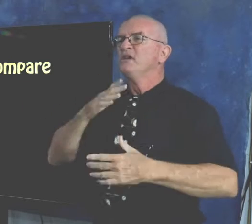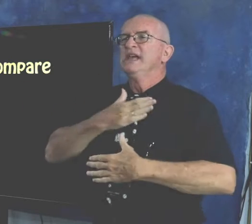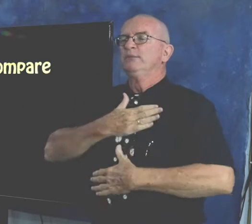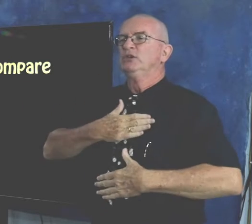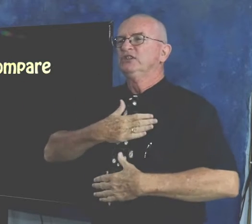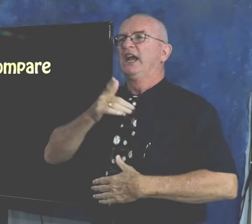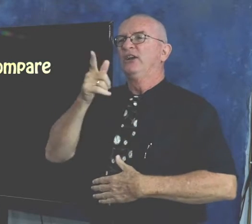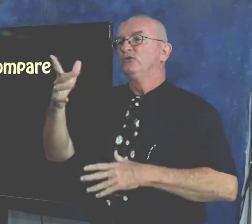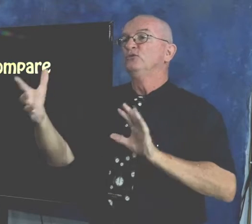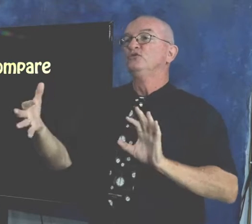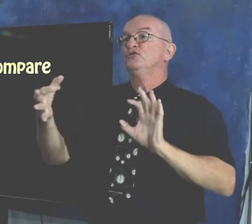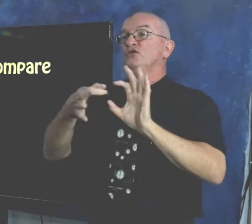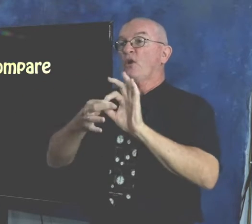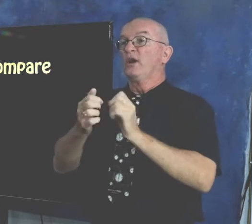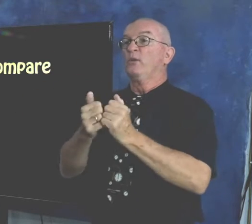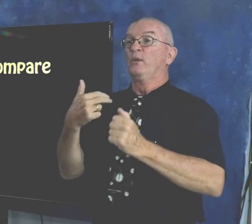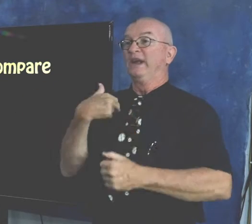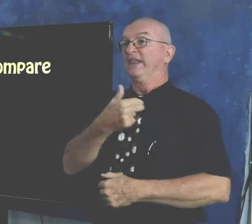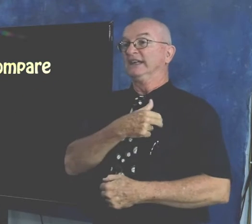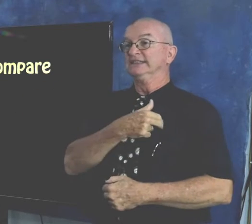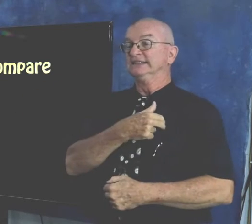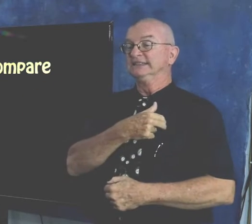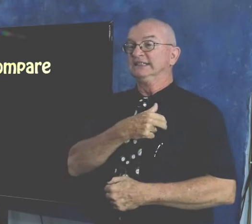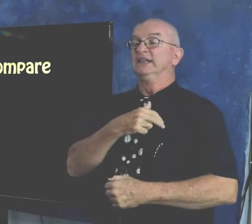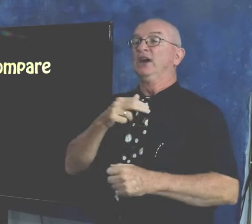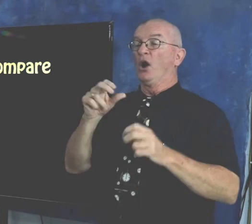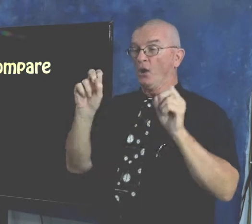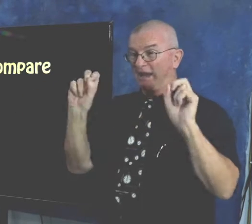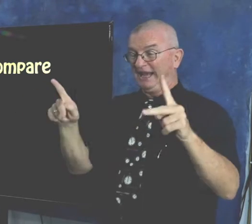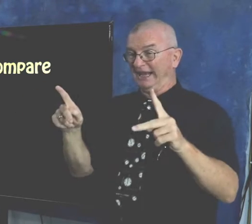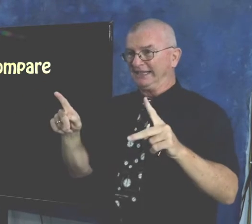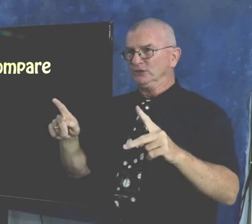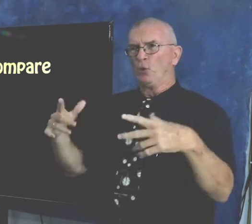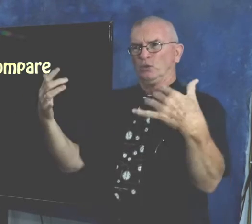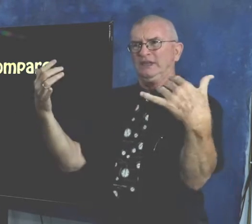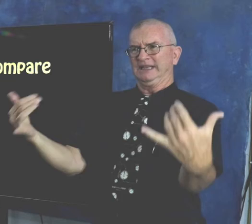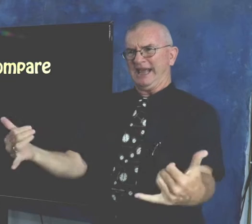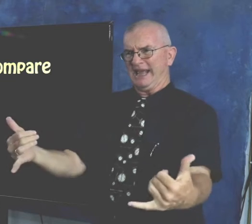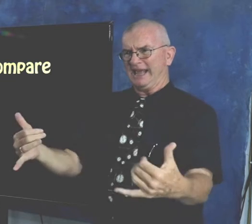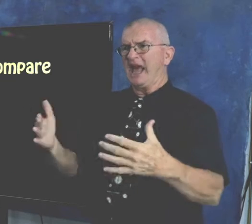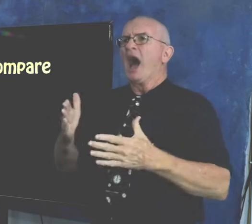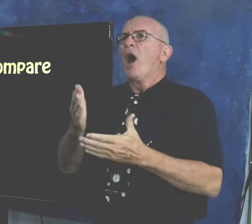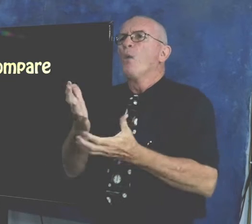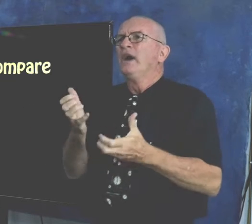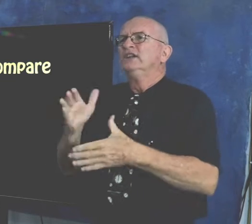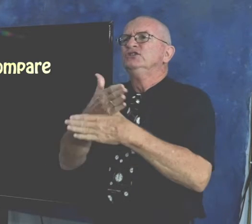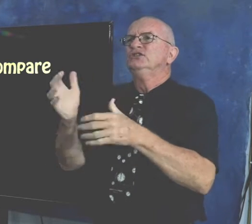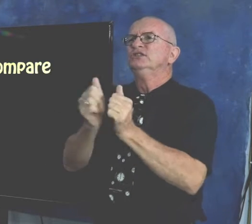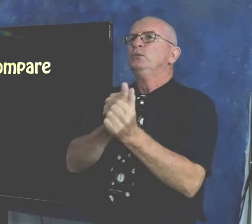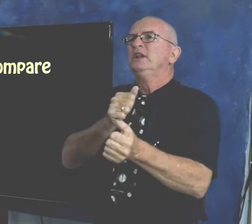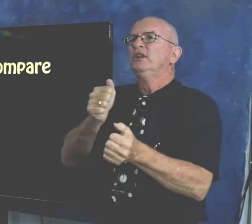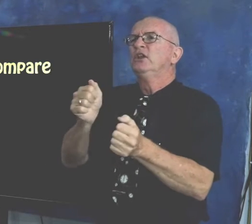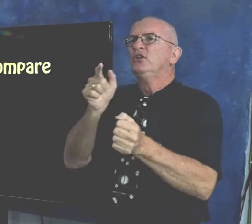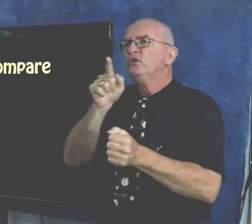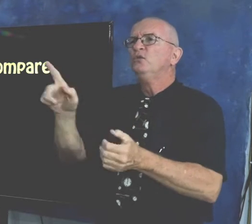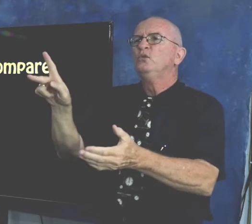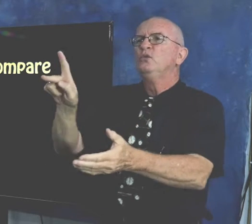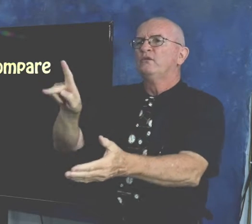So we really appreciate you joining with us. Okay, today, I want to share with you from